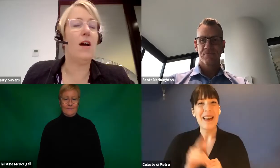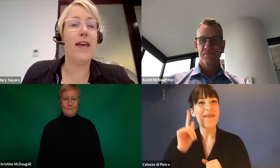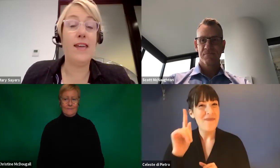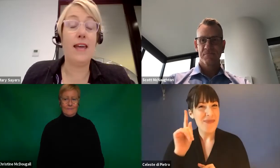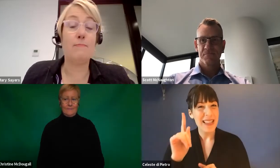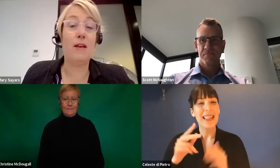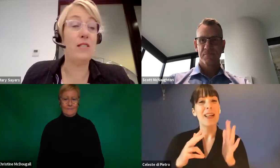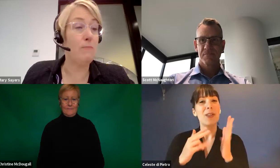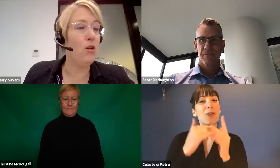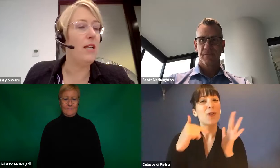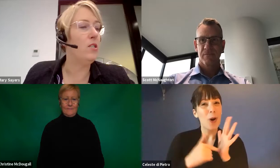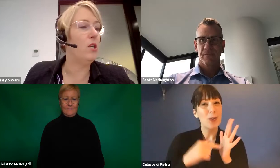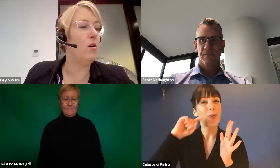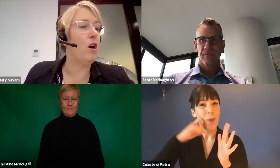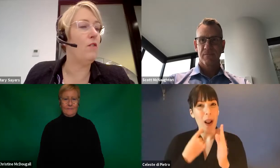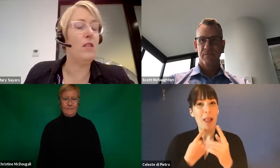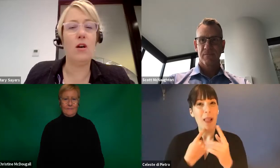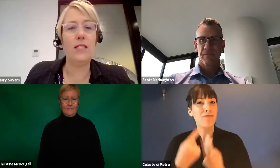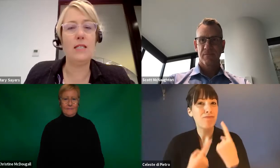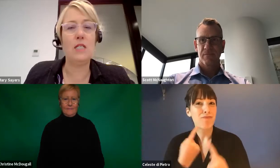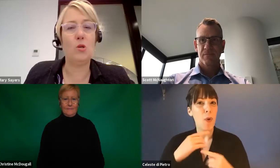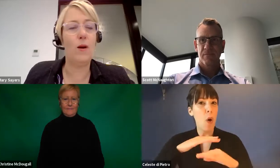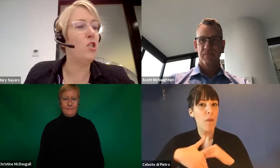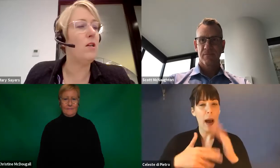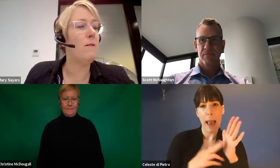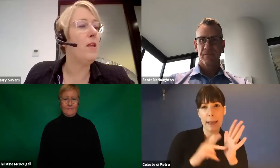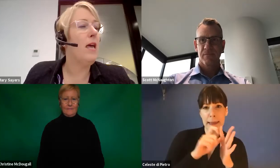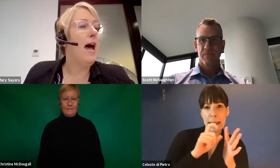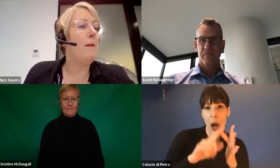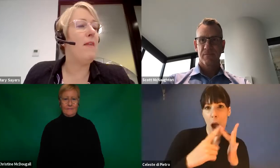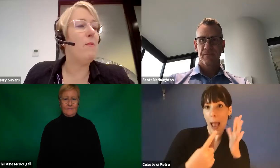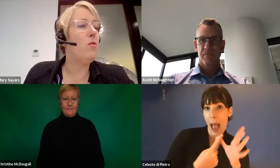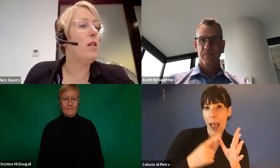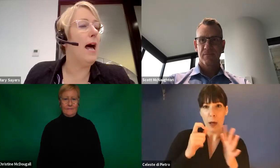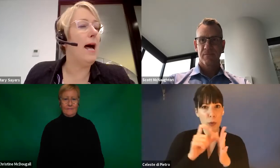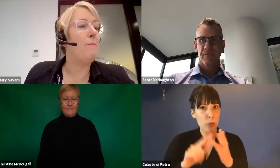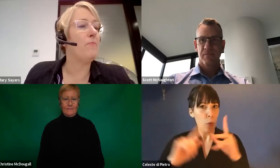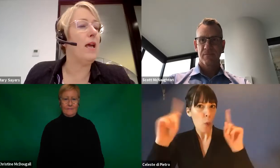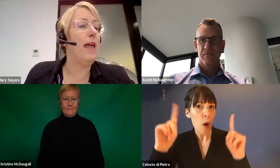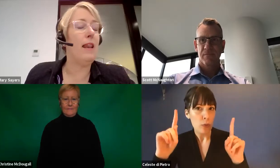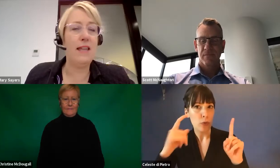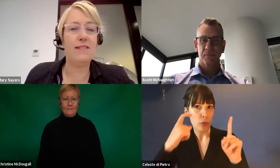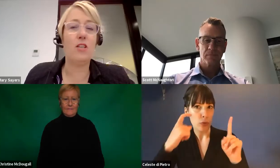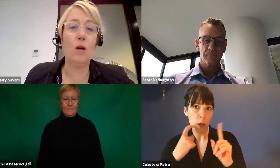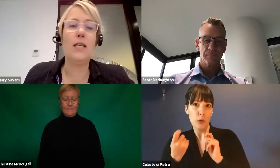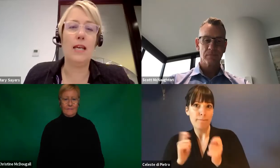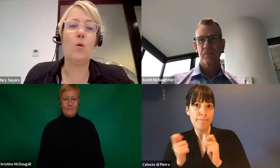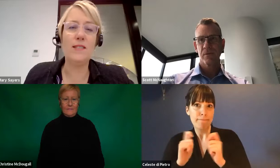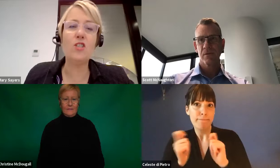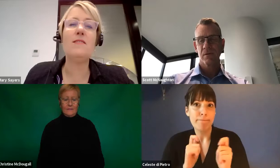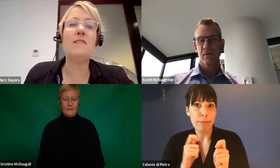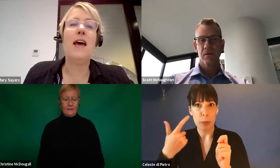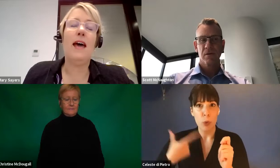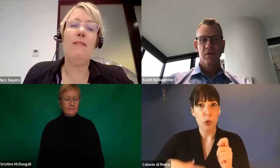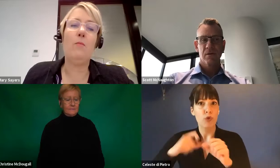the NDIA has been responding to the COVID-19 situation. And then he'll answer the top 10